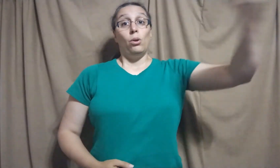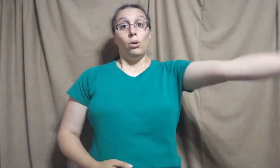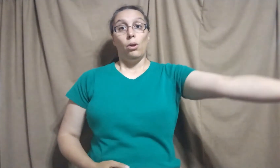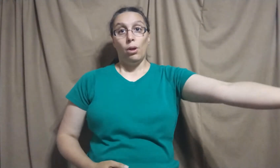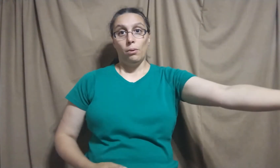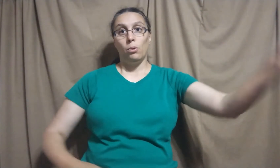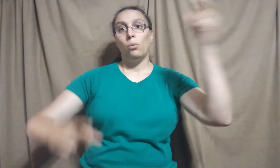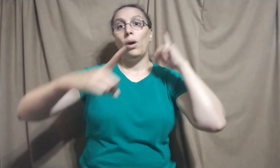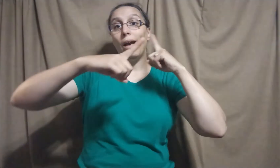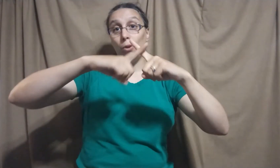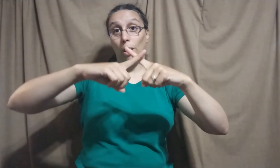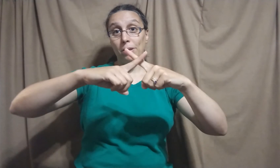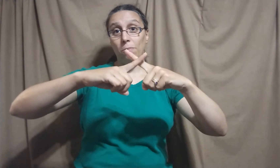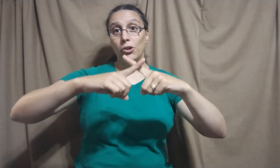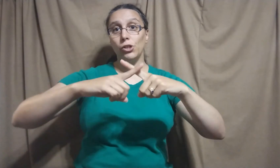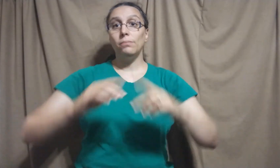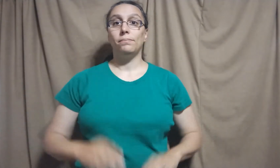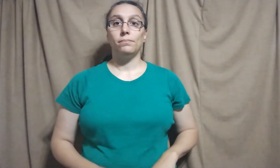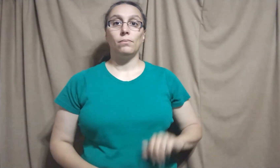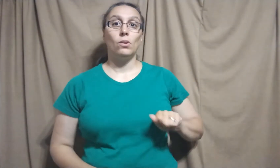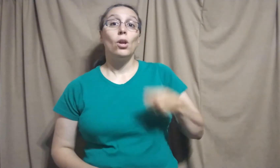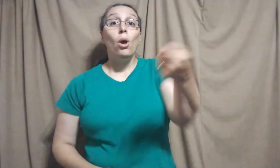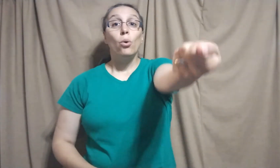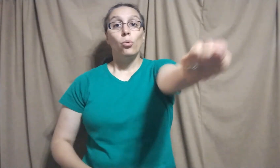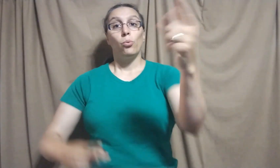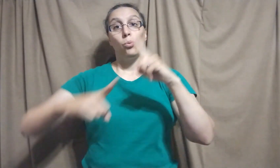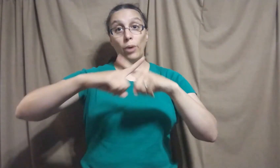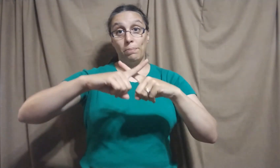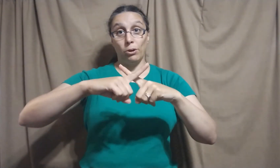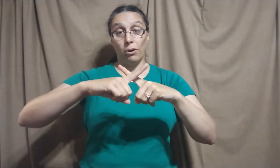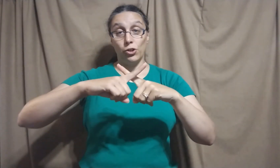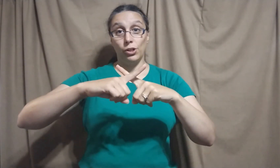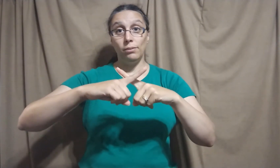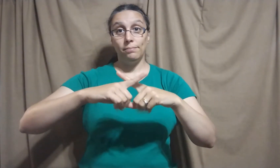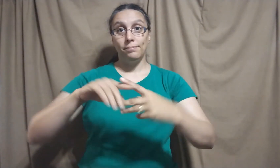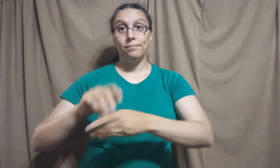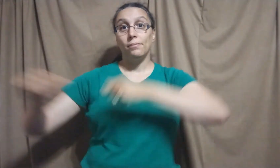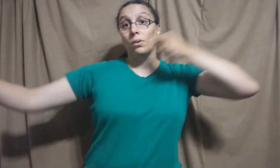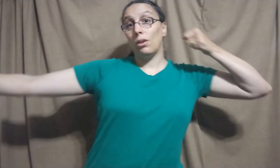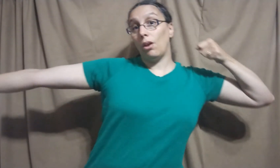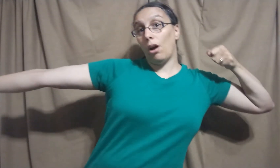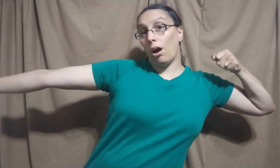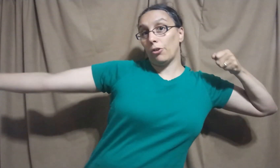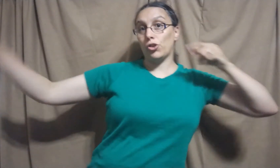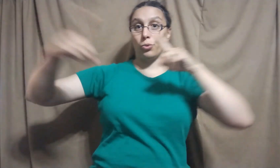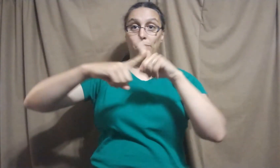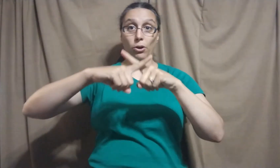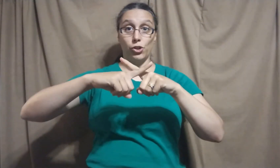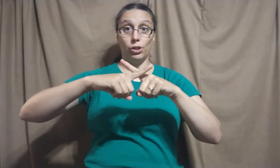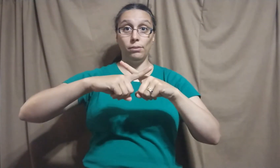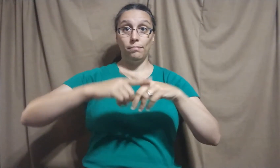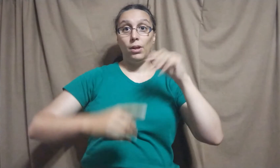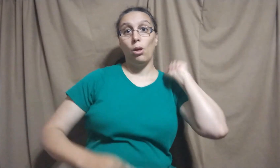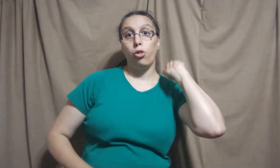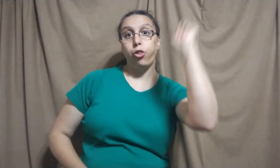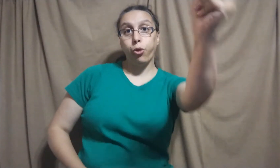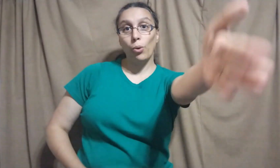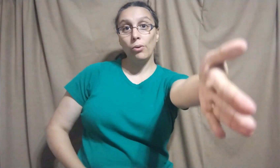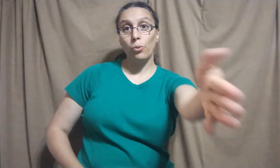Heavy Weapons Marshal. Rapier Marshal. Archery Marshal. Throne